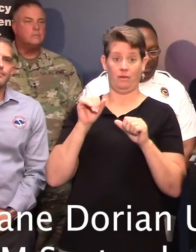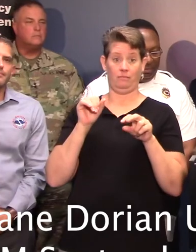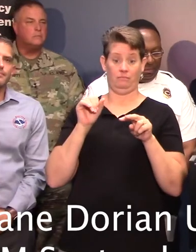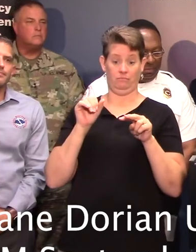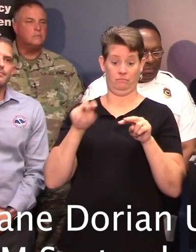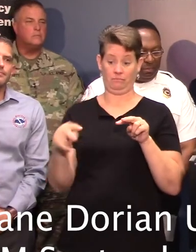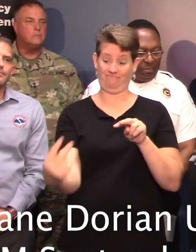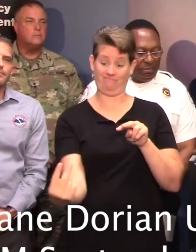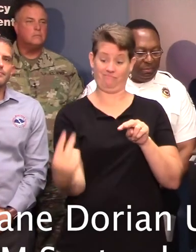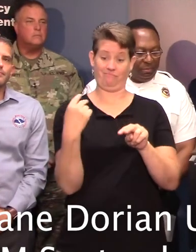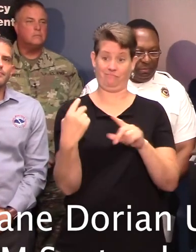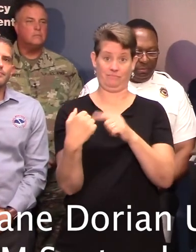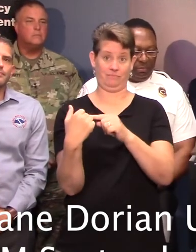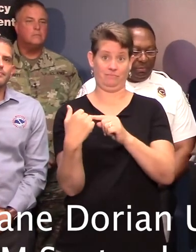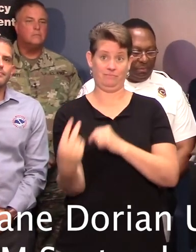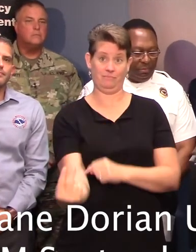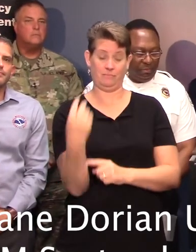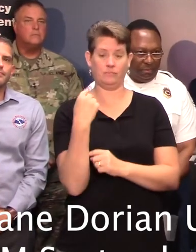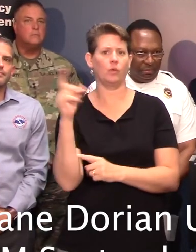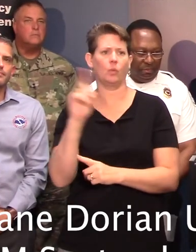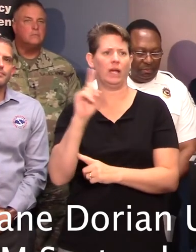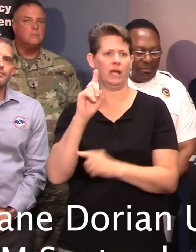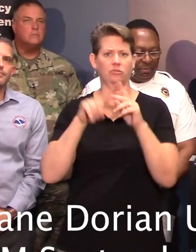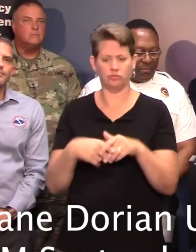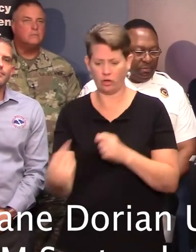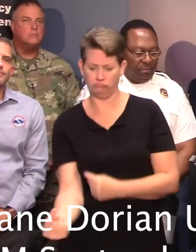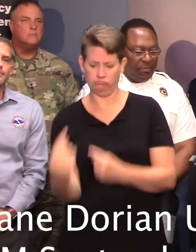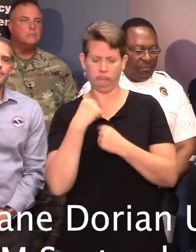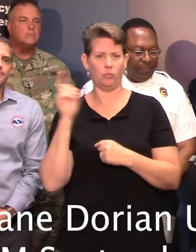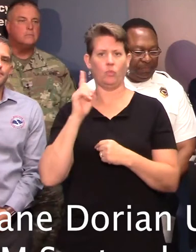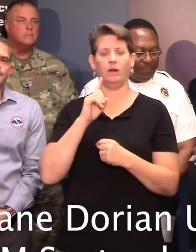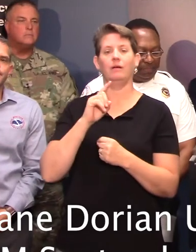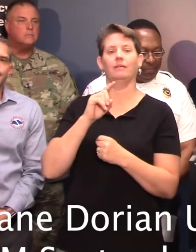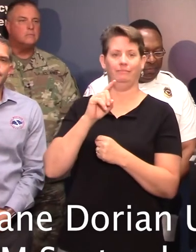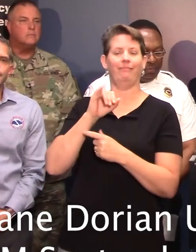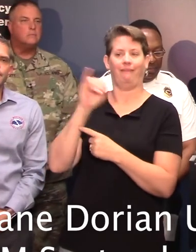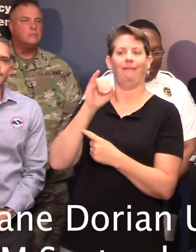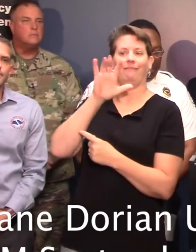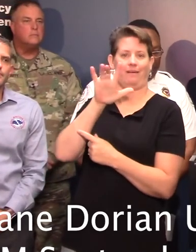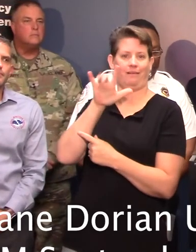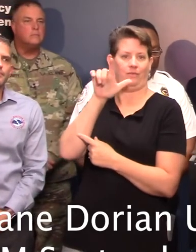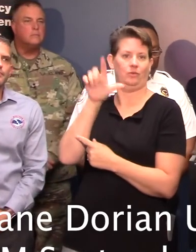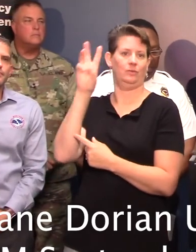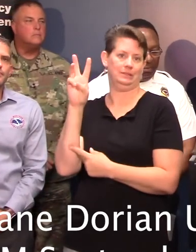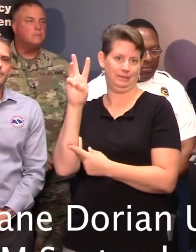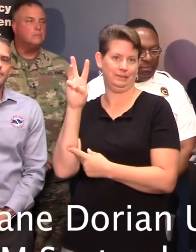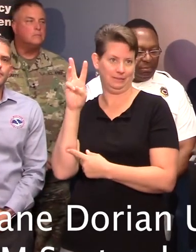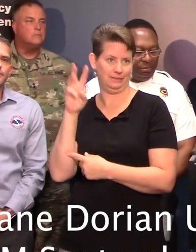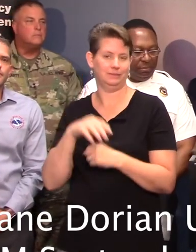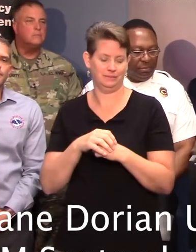interstate, we ask that you enter that reversal there at the I-5-26 interchange to travel westbound. There are eight